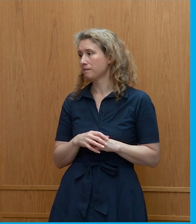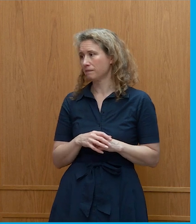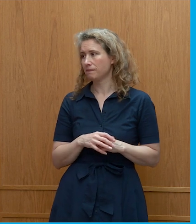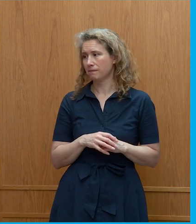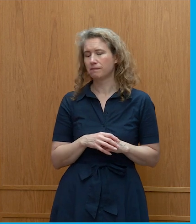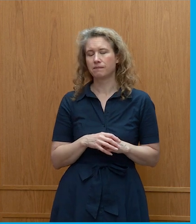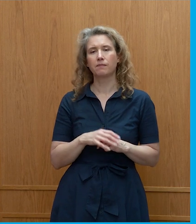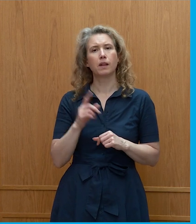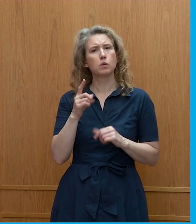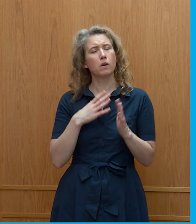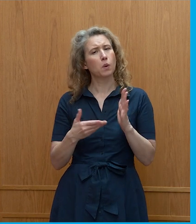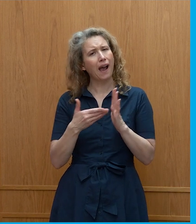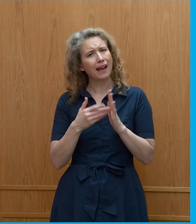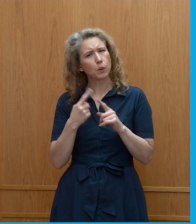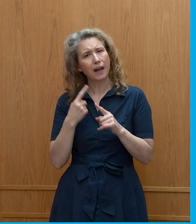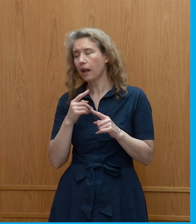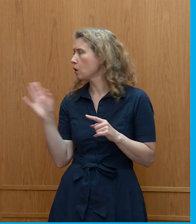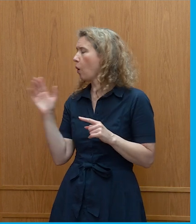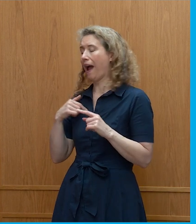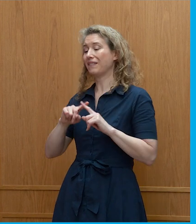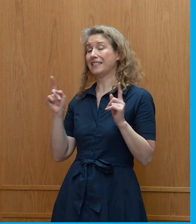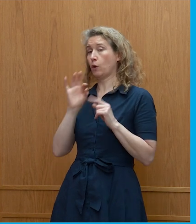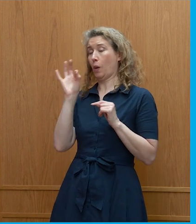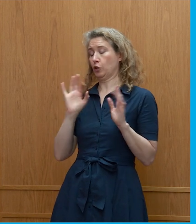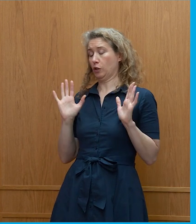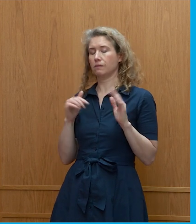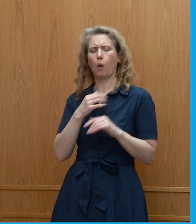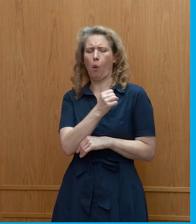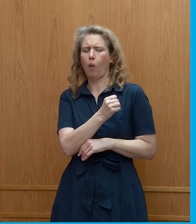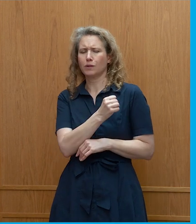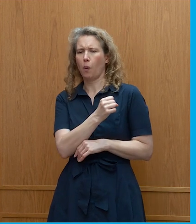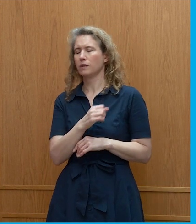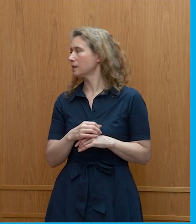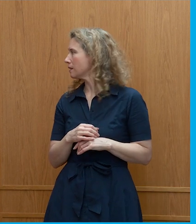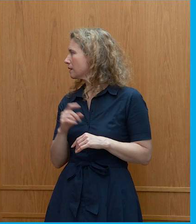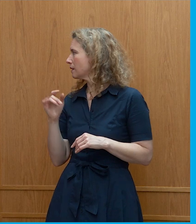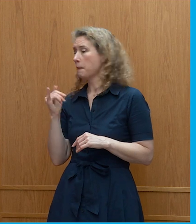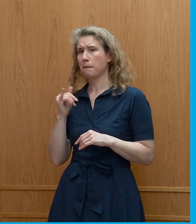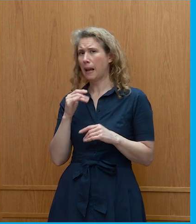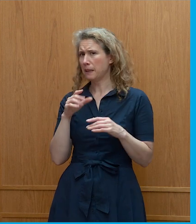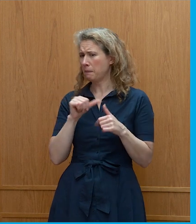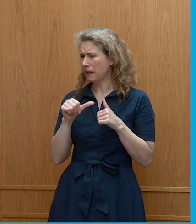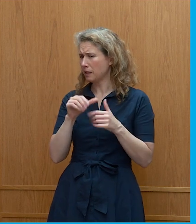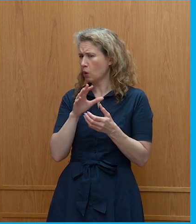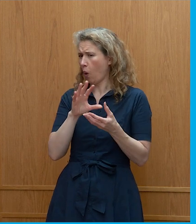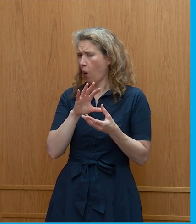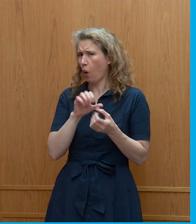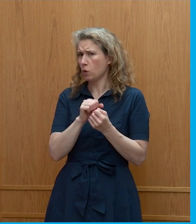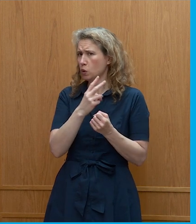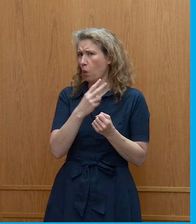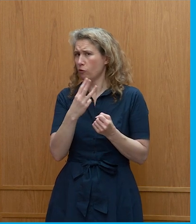Do you want to add something to that quickly? I've got a different question. Okay, I'll try and come back to you, okay? do it at the time, it might be easier. Well, I might come to that.